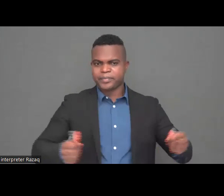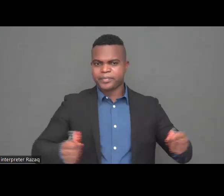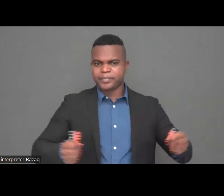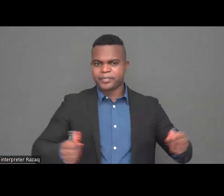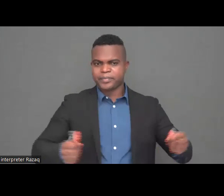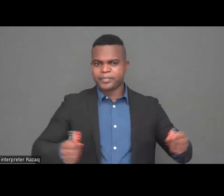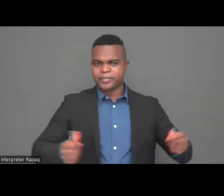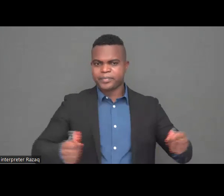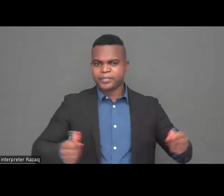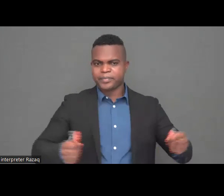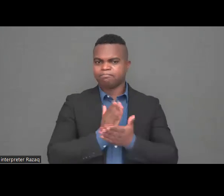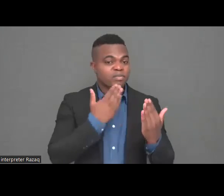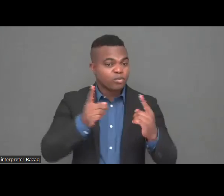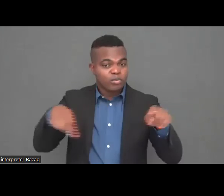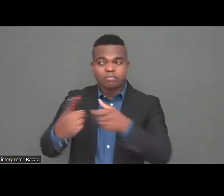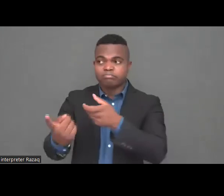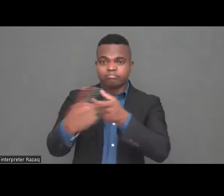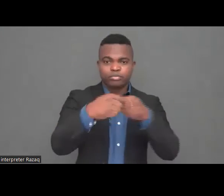and also the recording of the webinar will be available